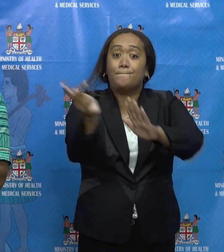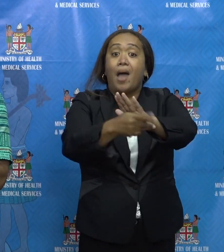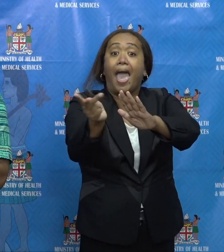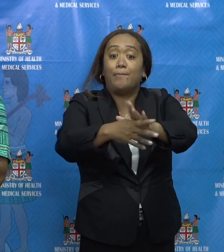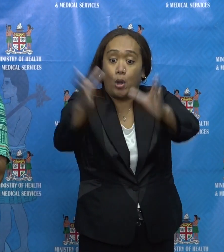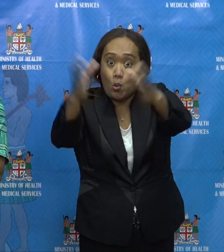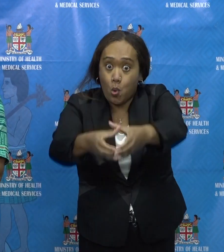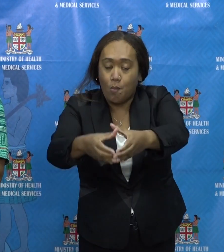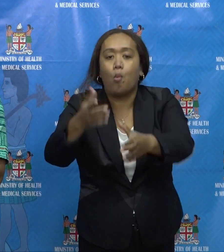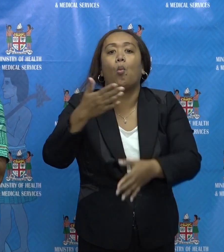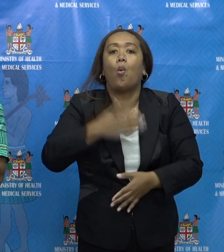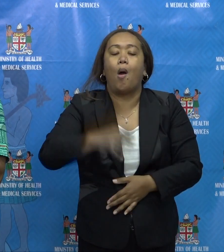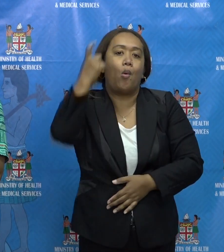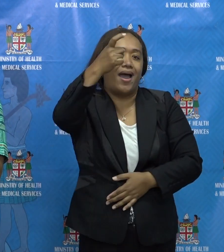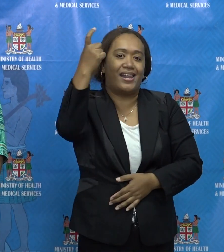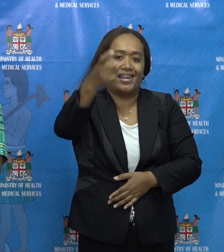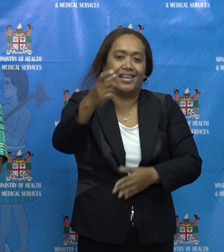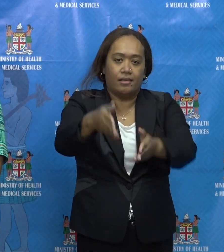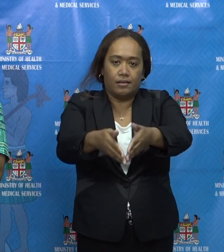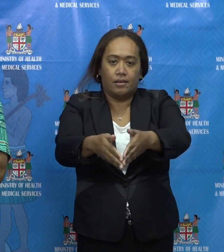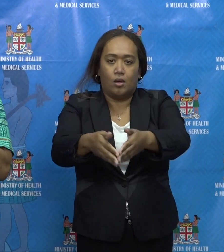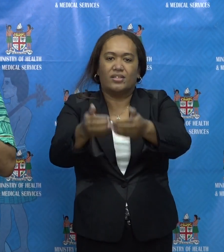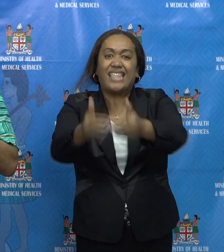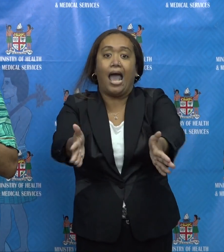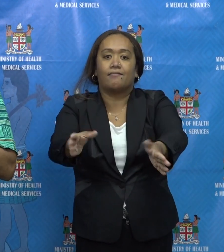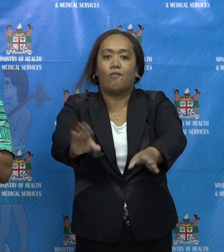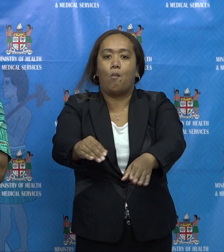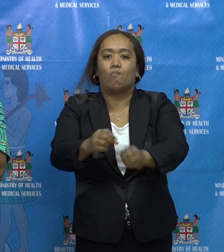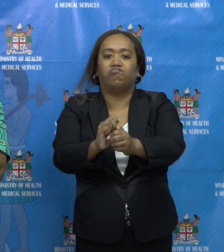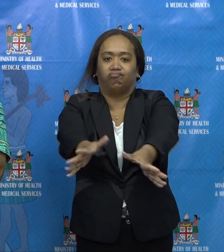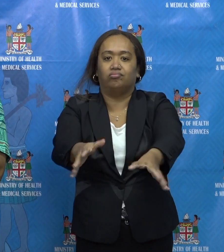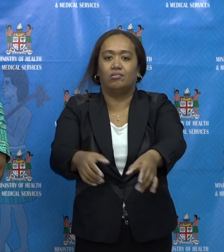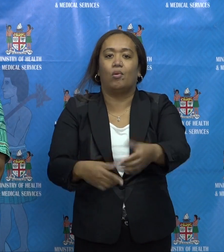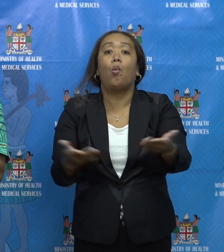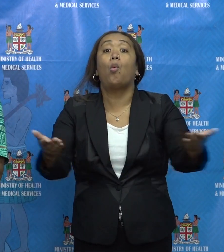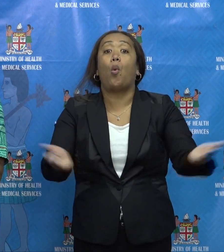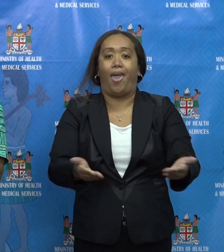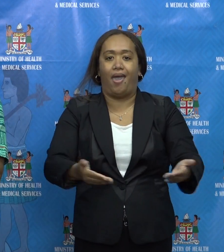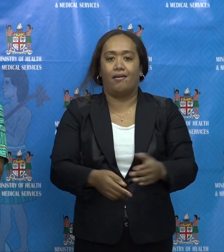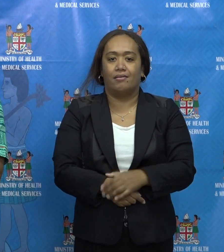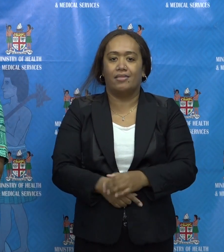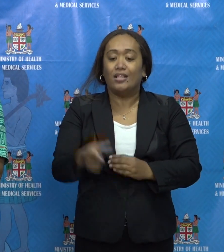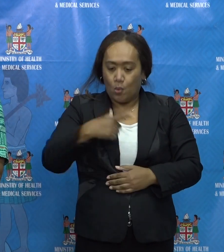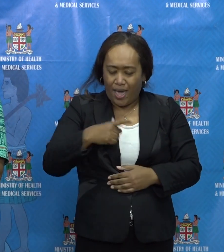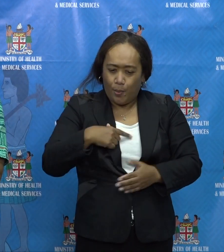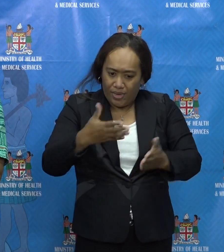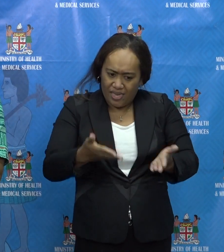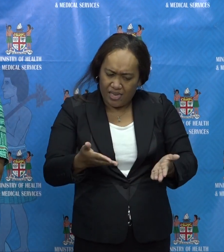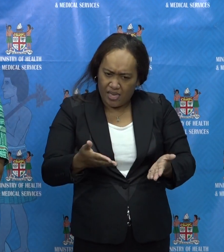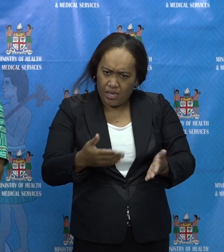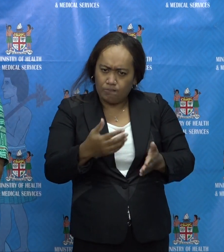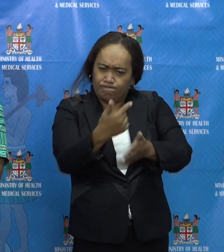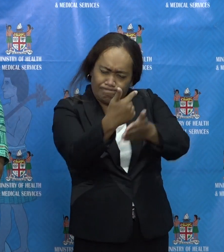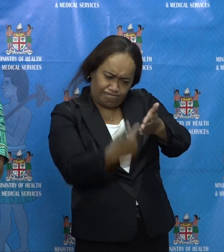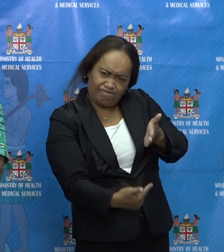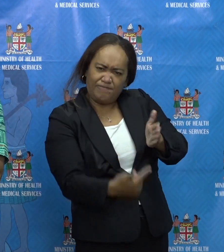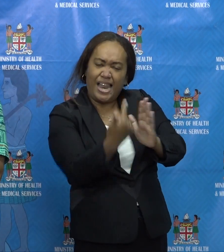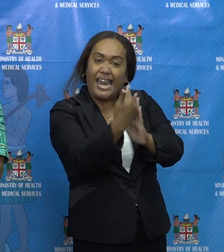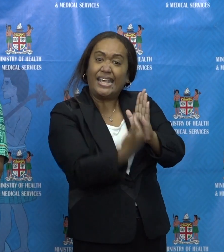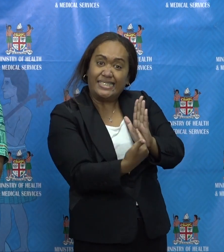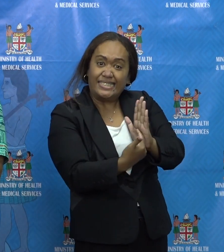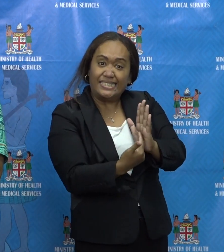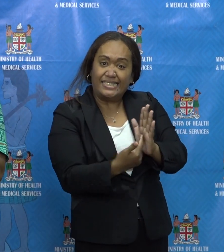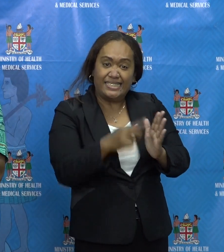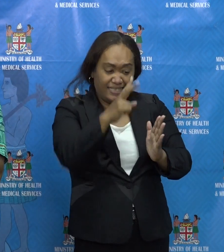So, that's another process that we'll have to go through the list, get a... get some stories